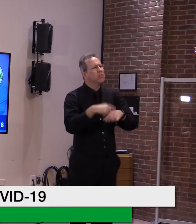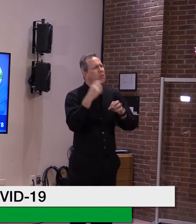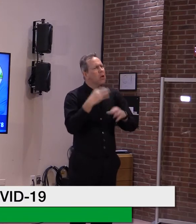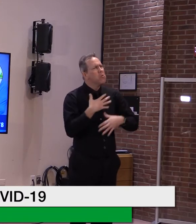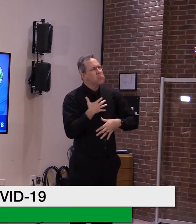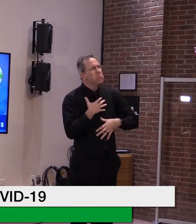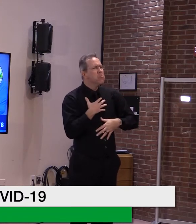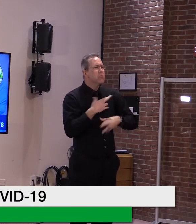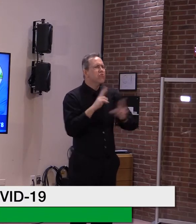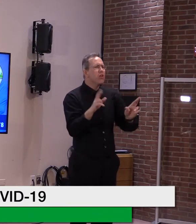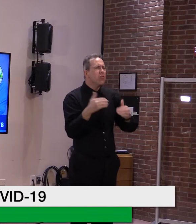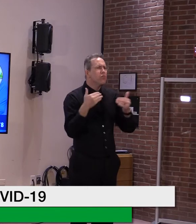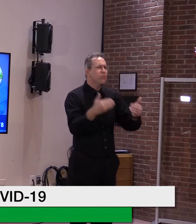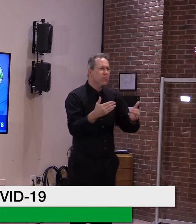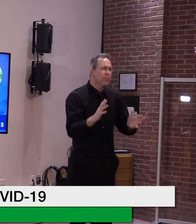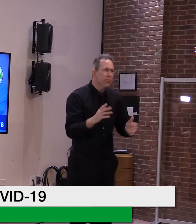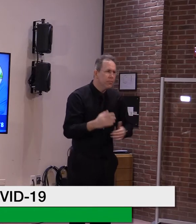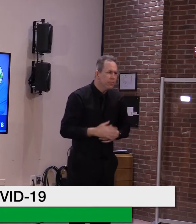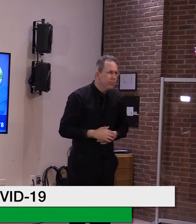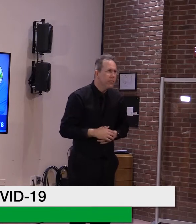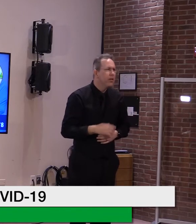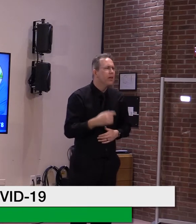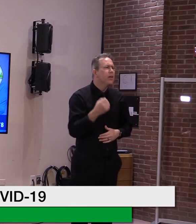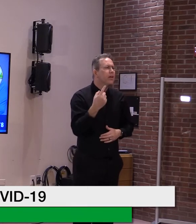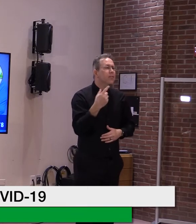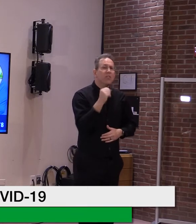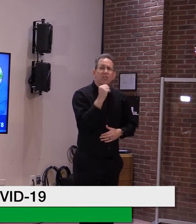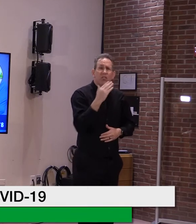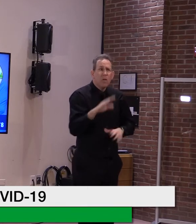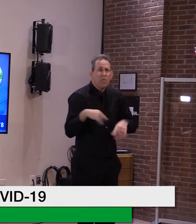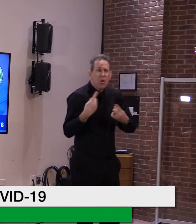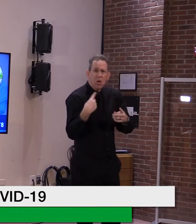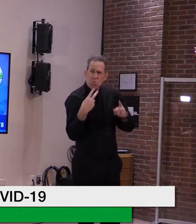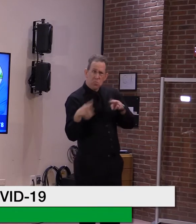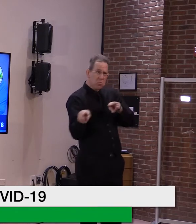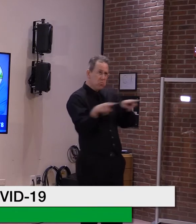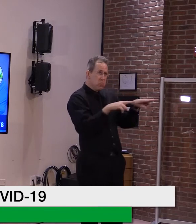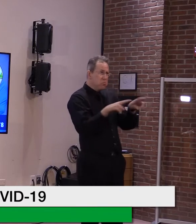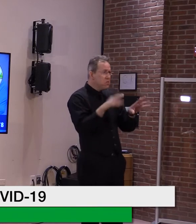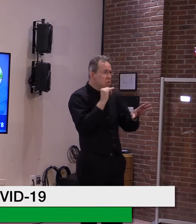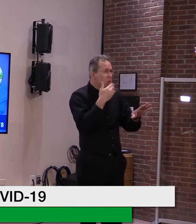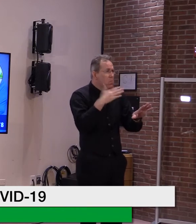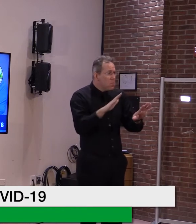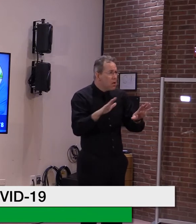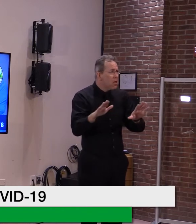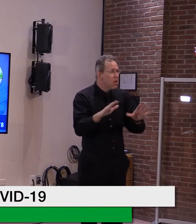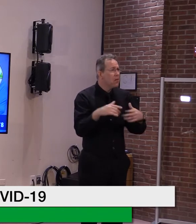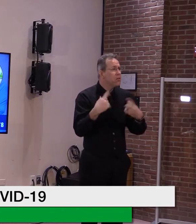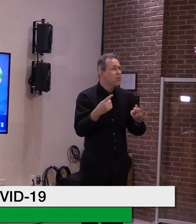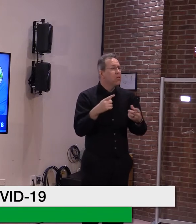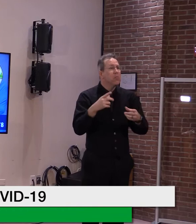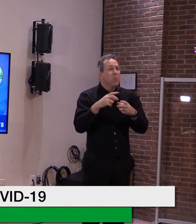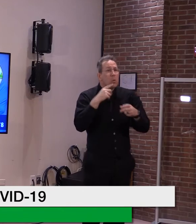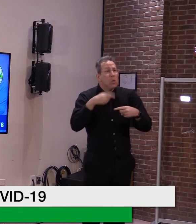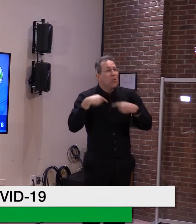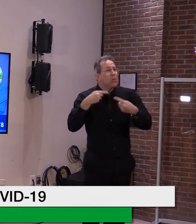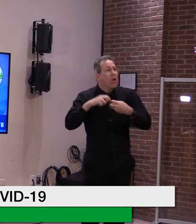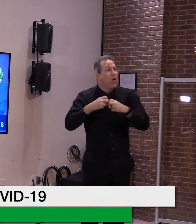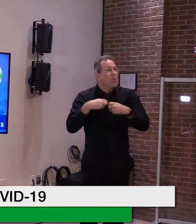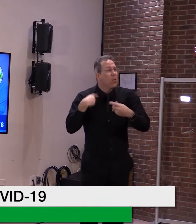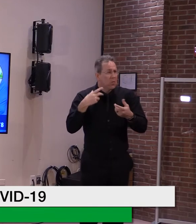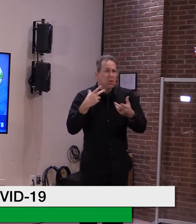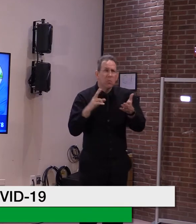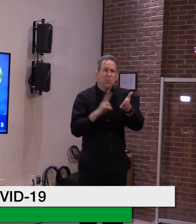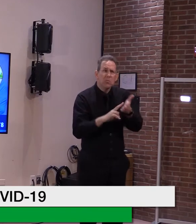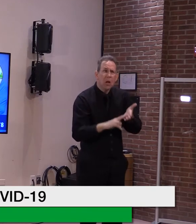just under, you know, 10,000 people is a lot. That's a lot of people. And so, you know, let's give